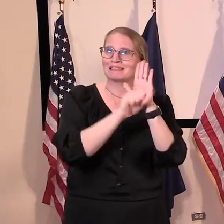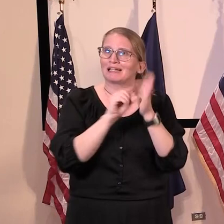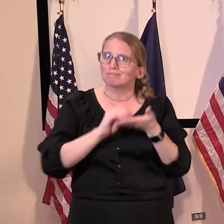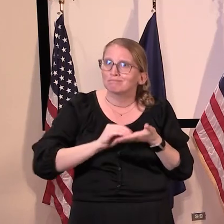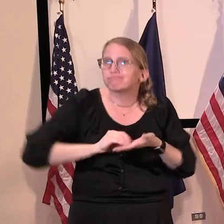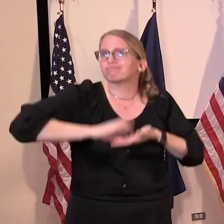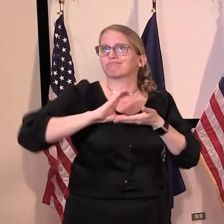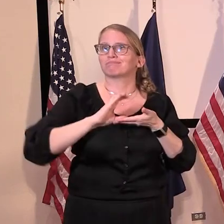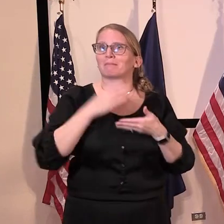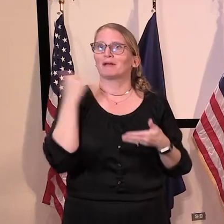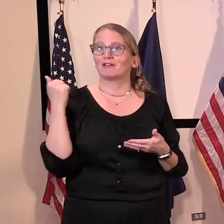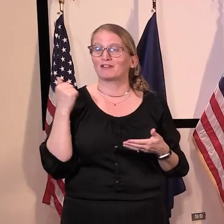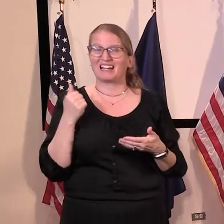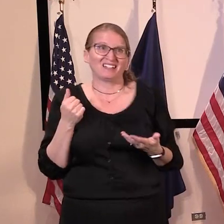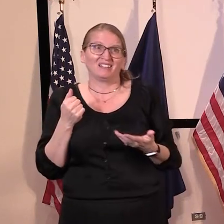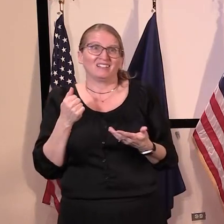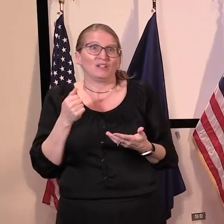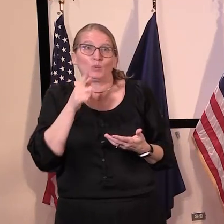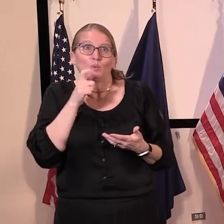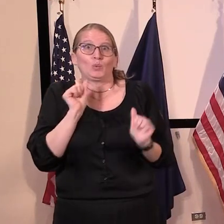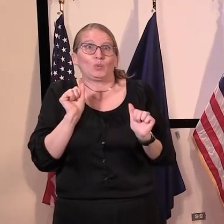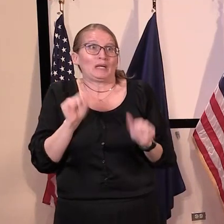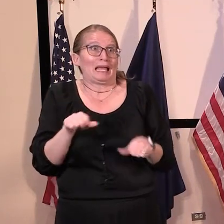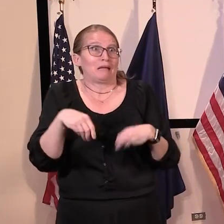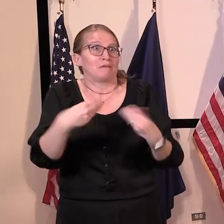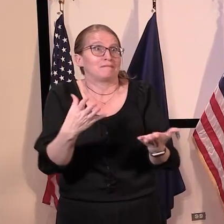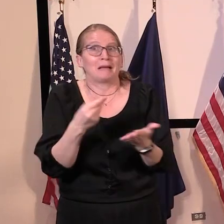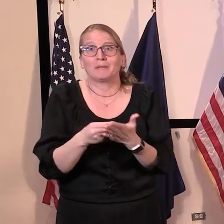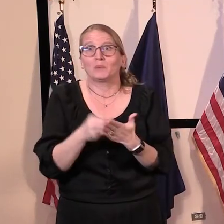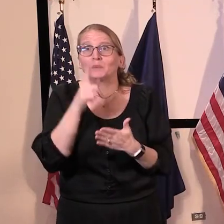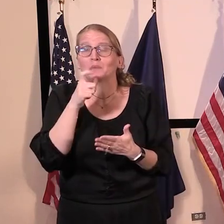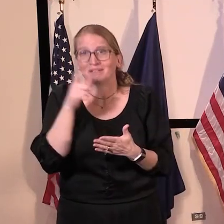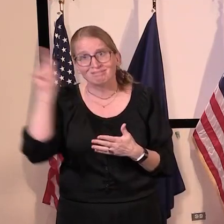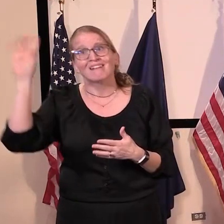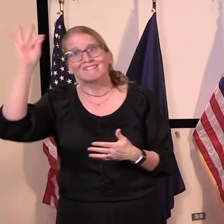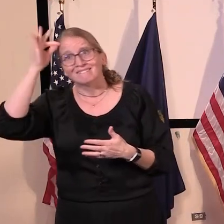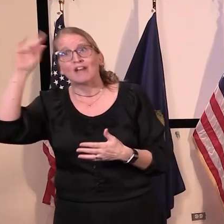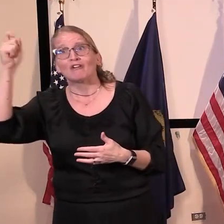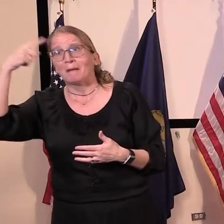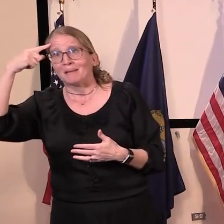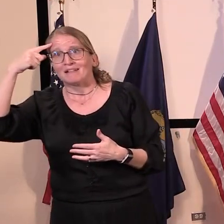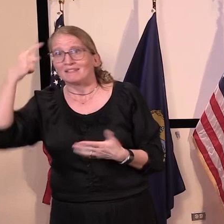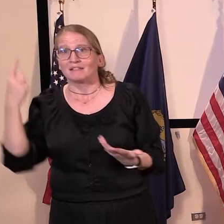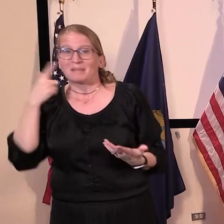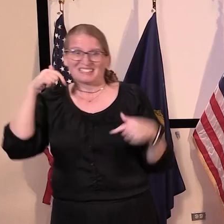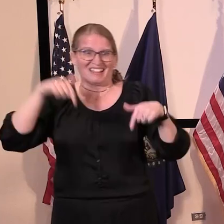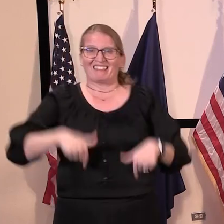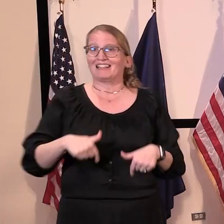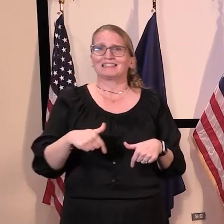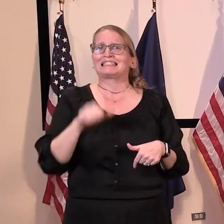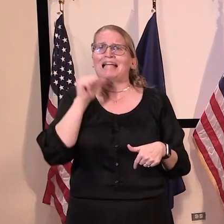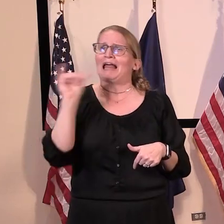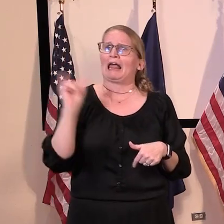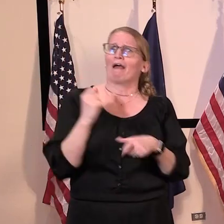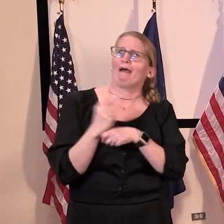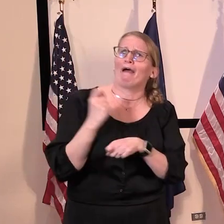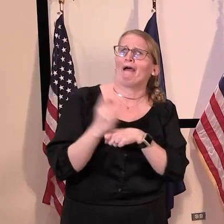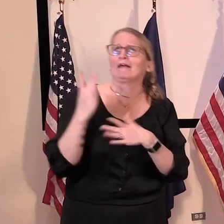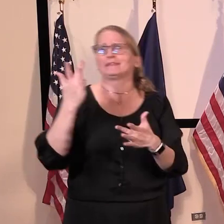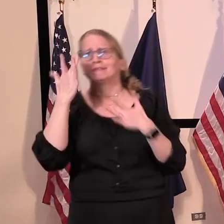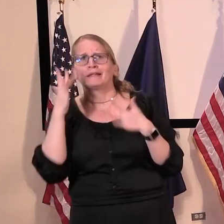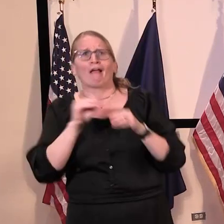the fiscal capacity to respond to this is a once-in-a-hundred-year event, if we